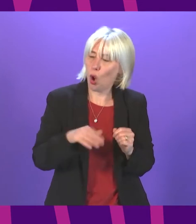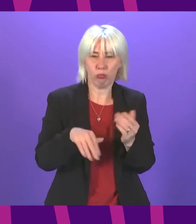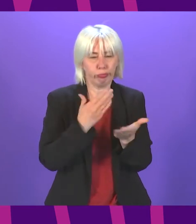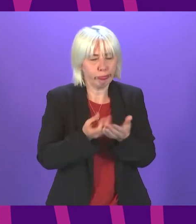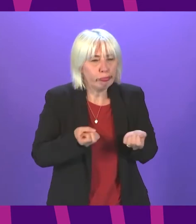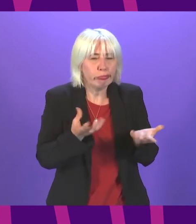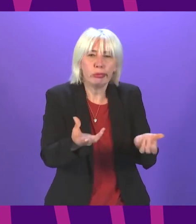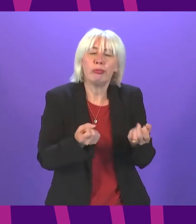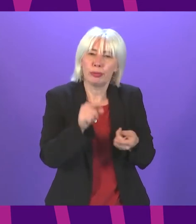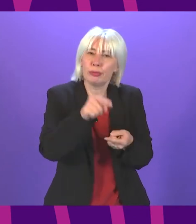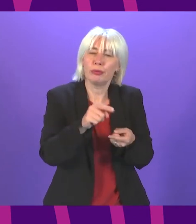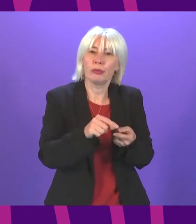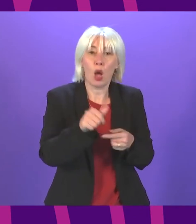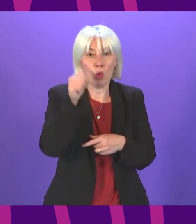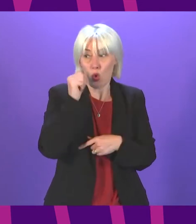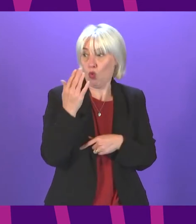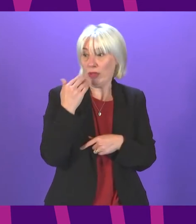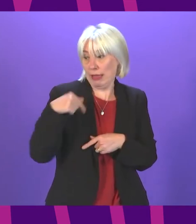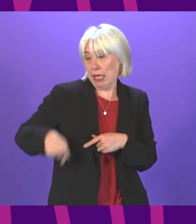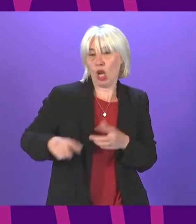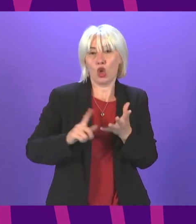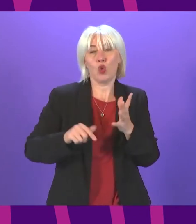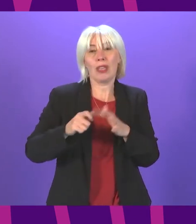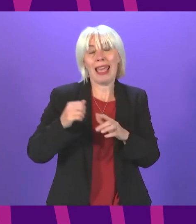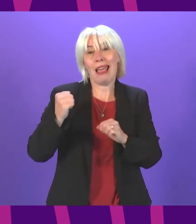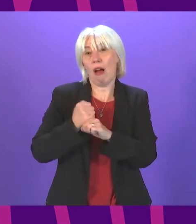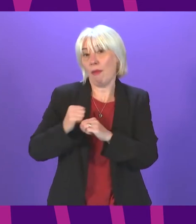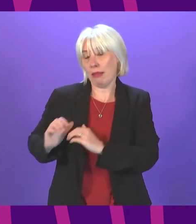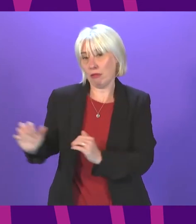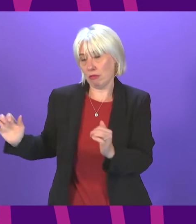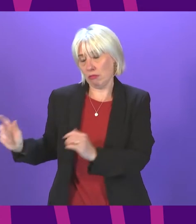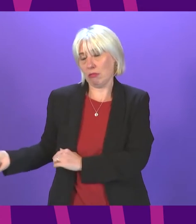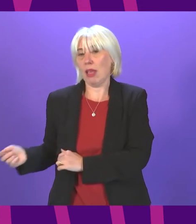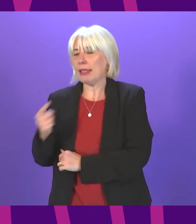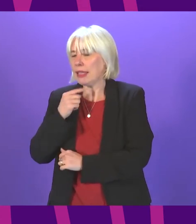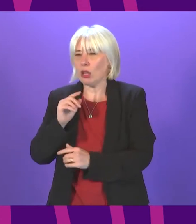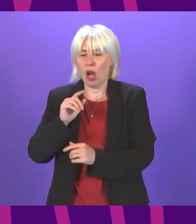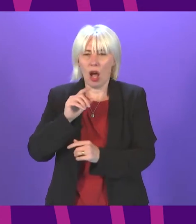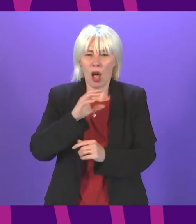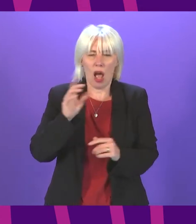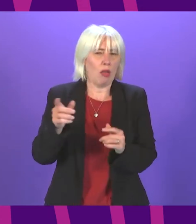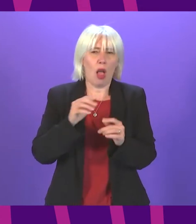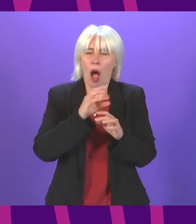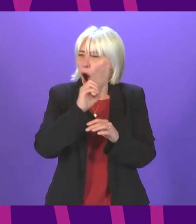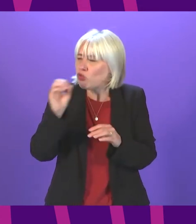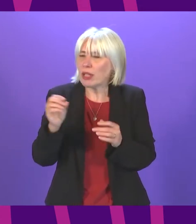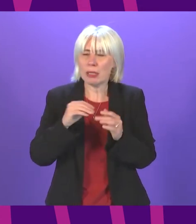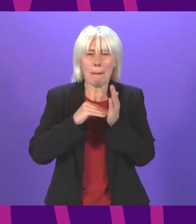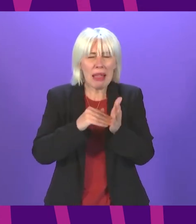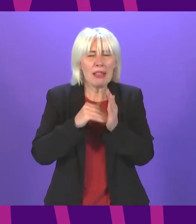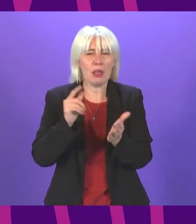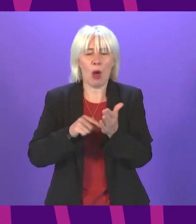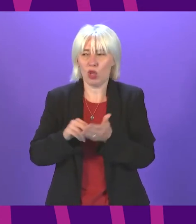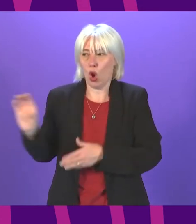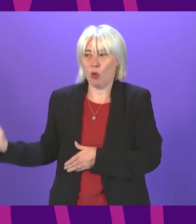know from recent UK government announcements that we will see hundreds of millions of pounds in Barnet consequentials delivered